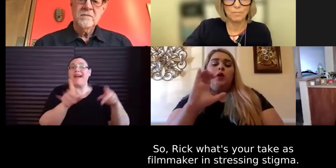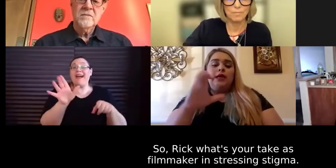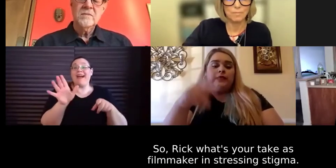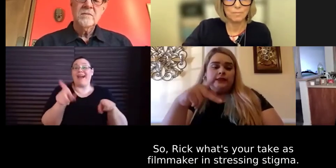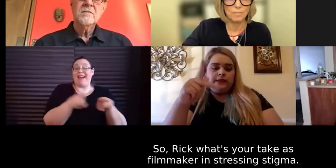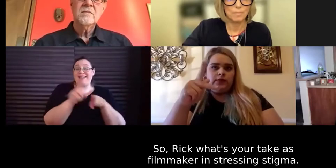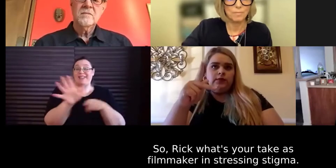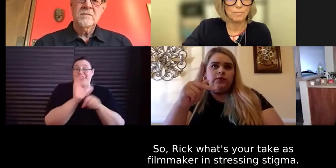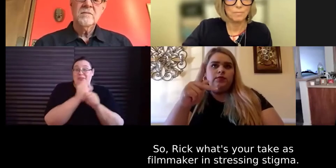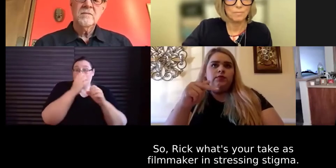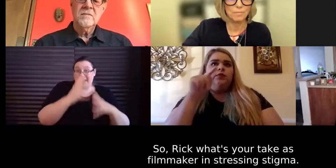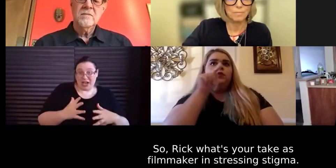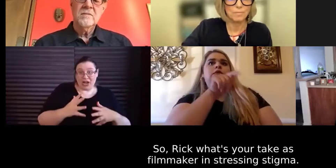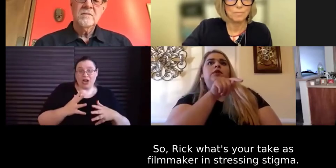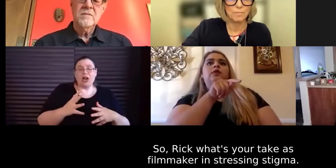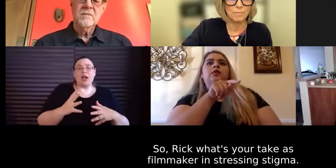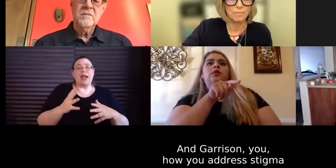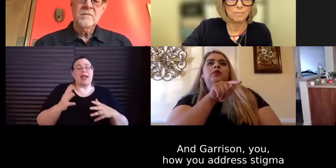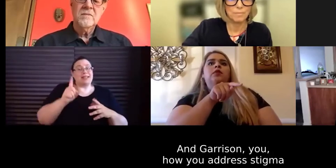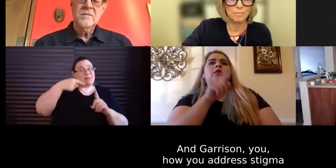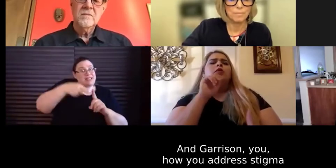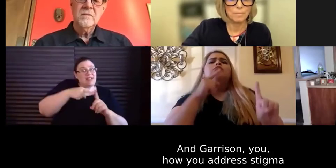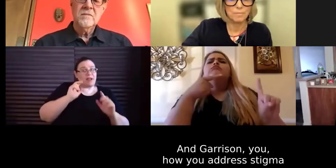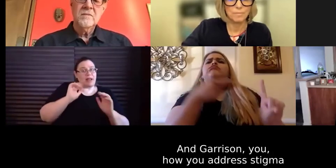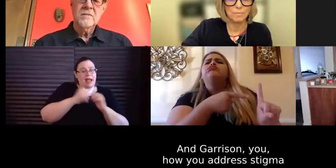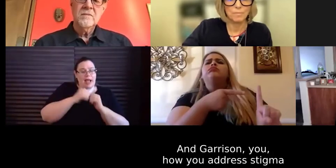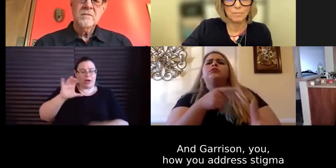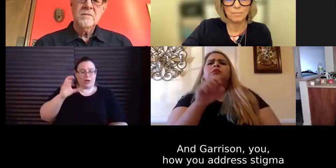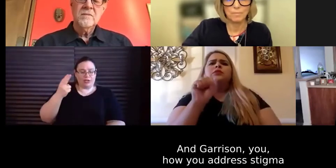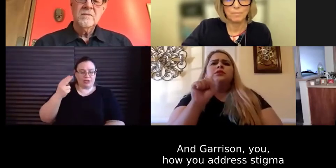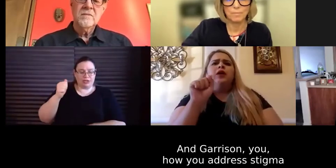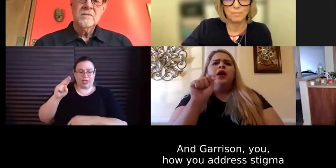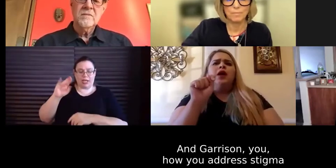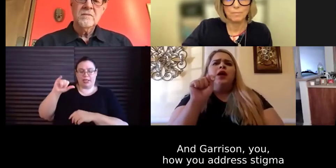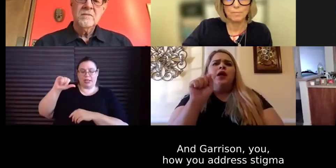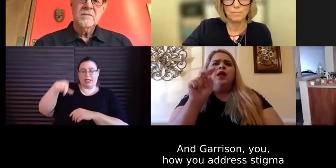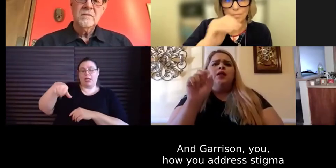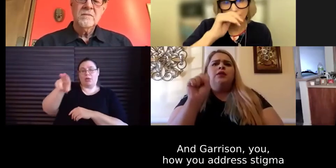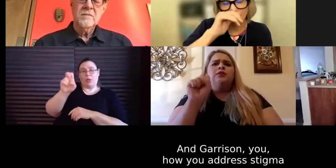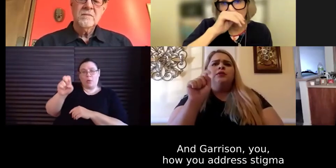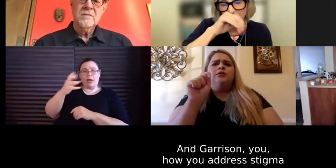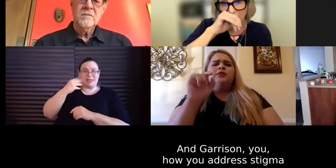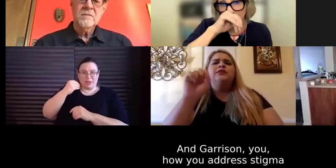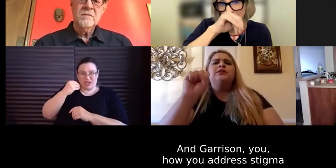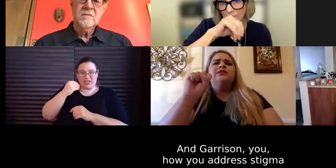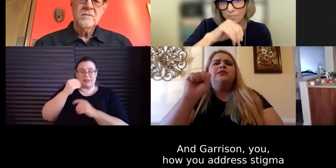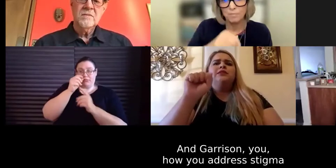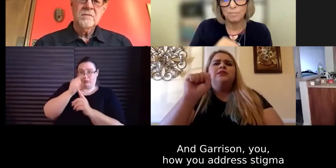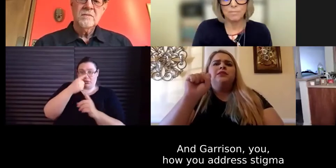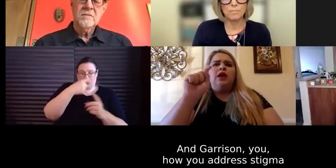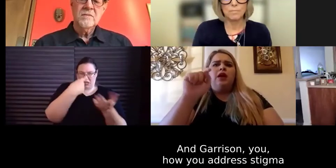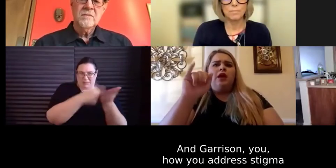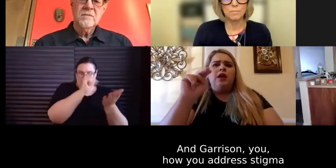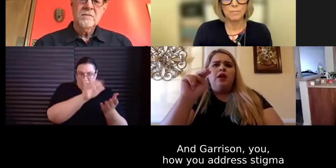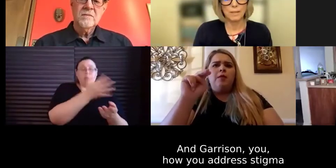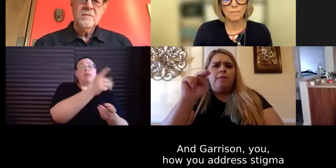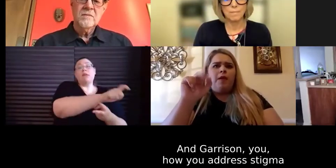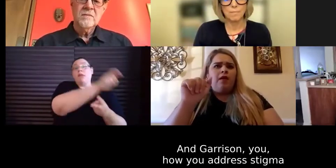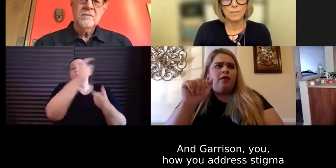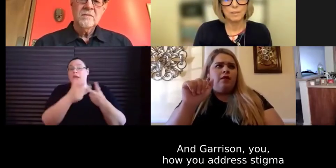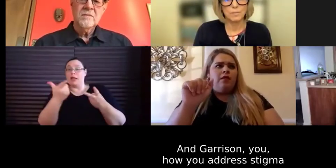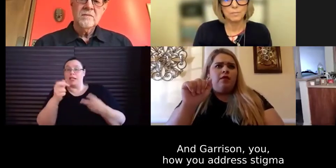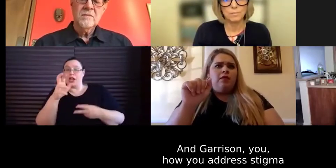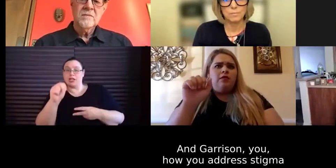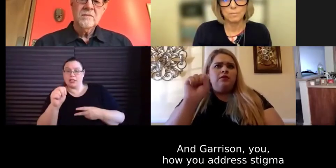on addressing stigma. And then Garrison, after that, if you could really talk about Garrison Red Project in